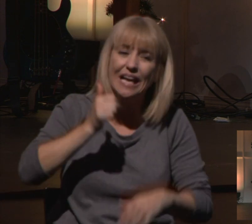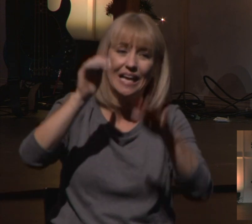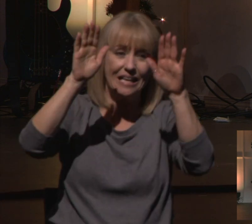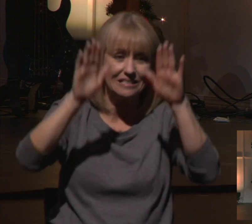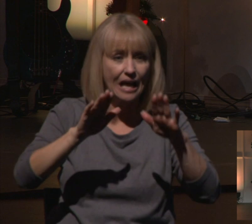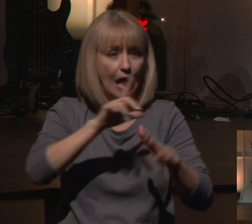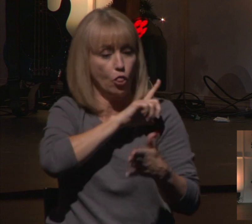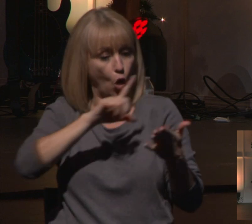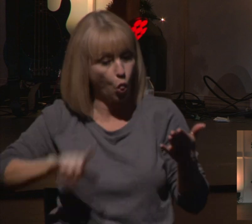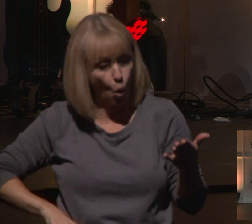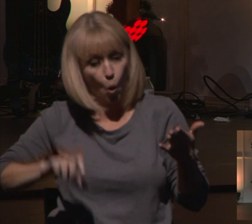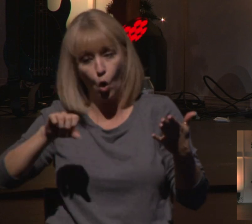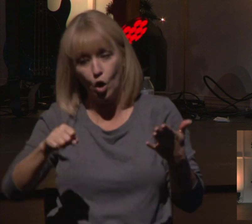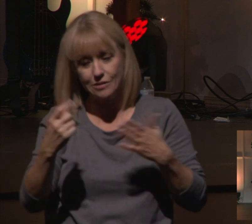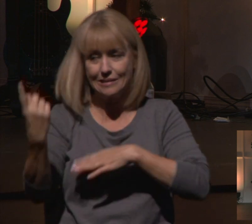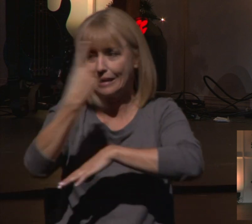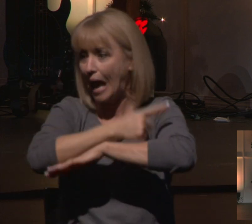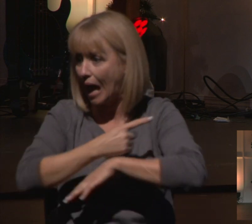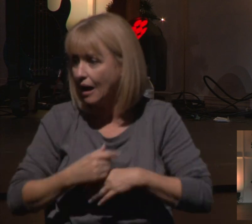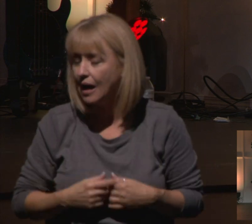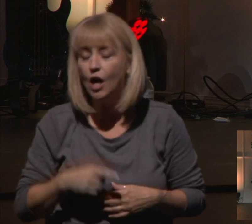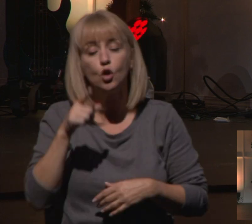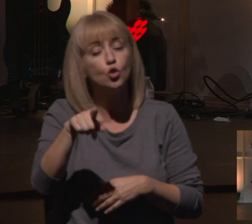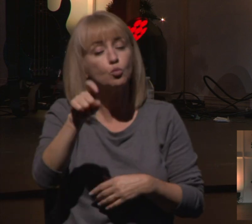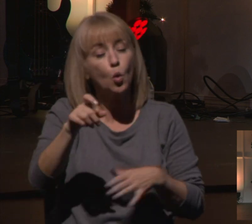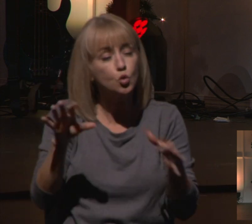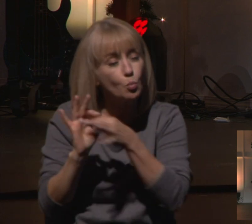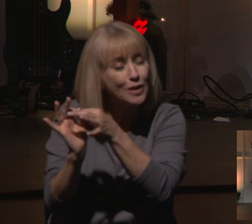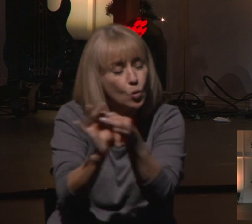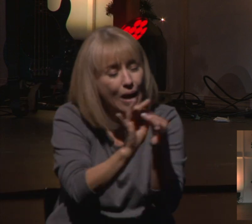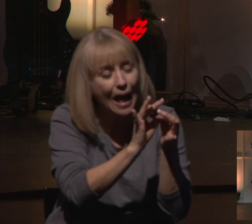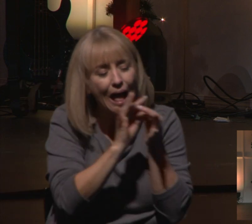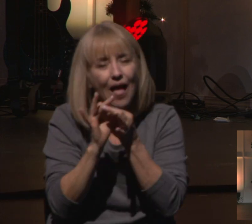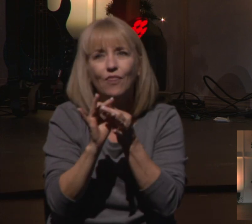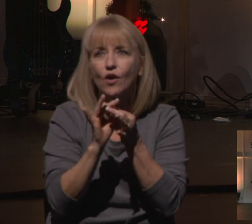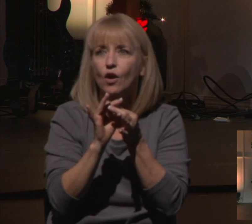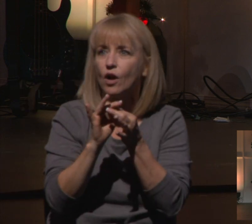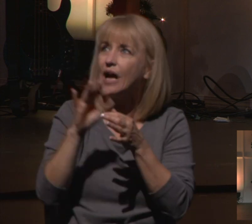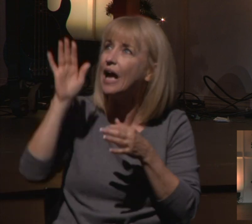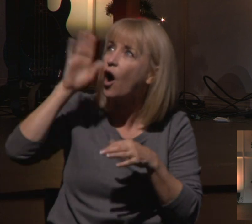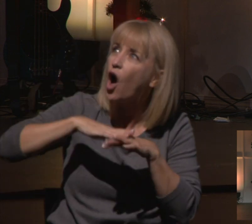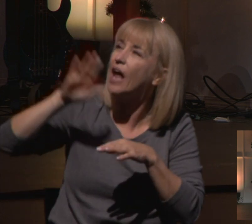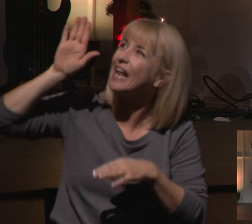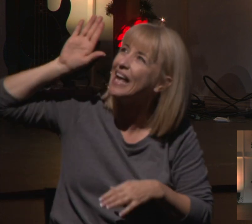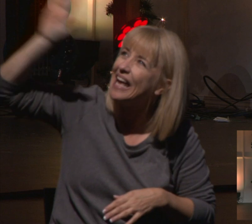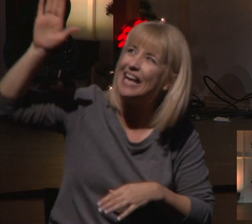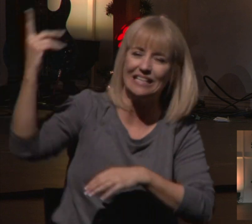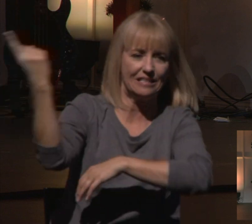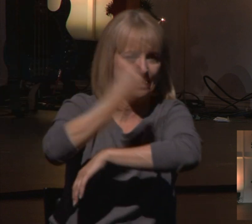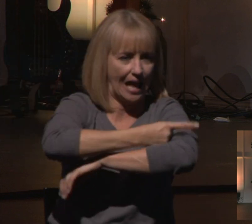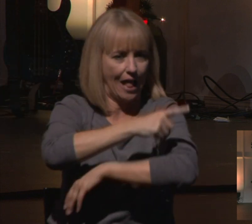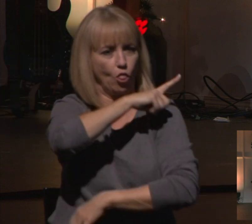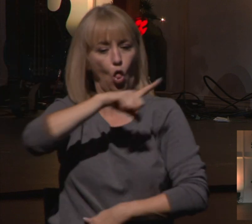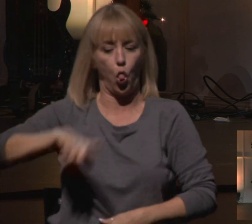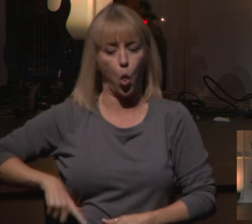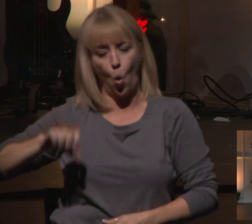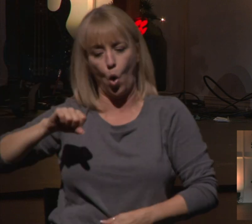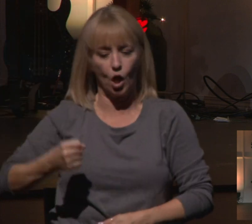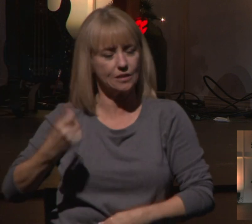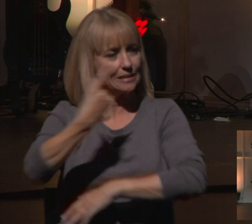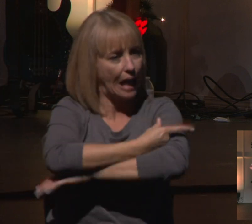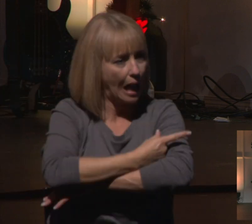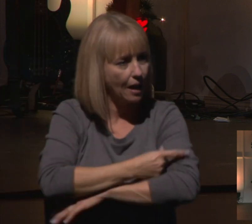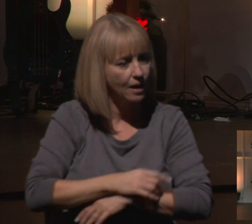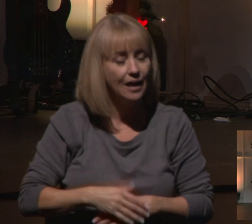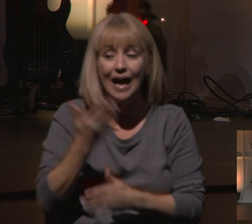the church. Joining together as the body of Christ every Lord's Day. Because here's what I realize. Some people have